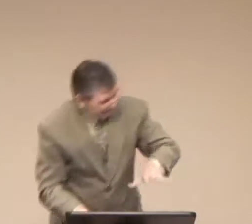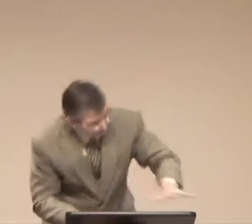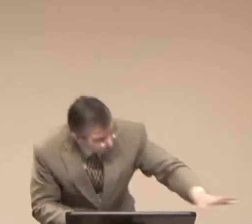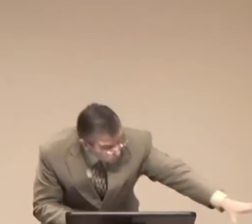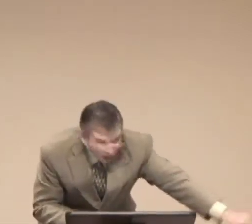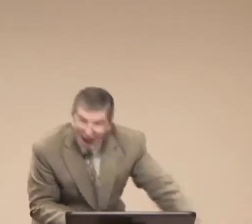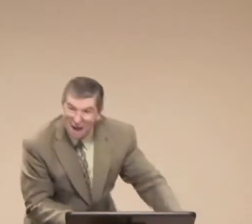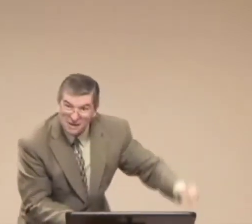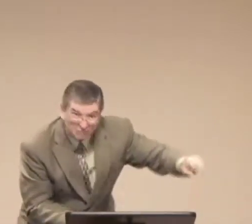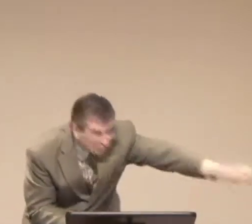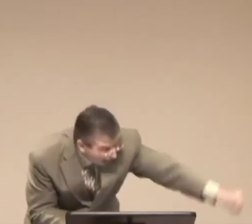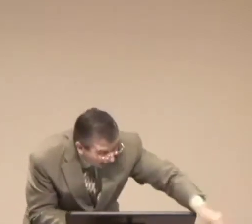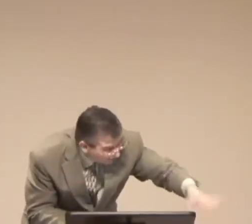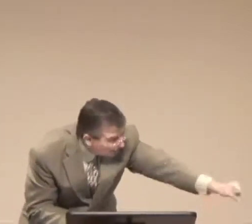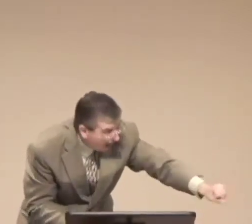She kind of crawled away from her.